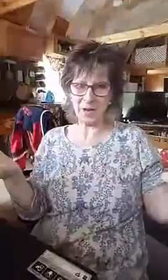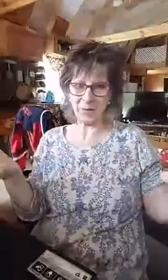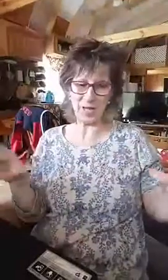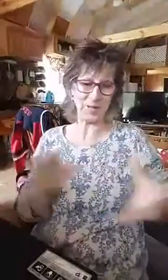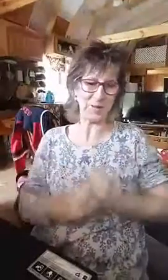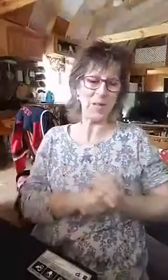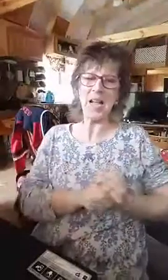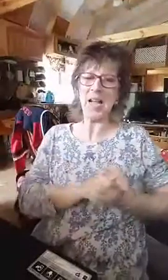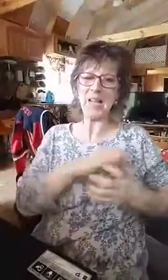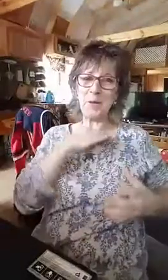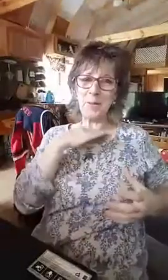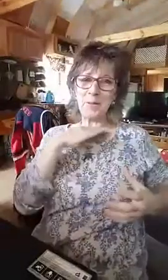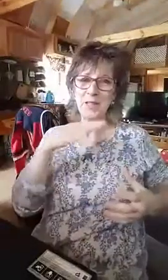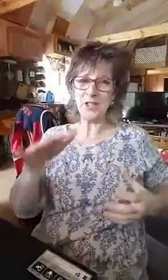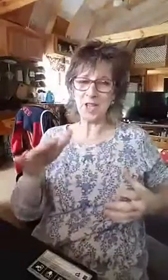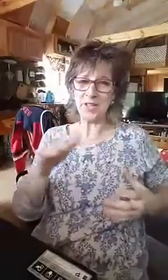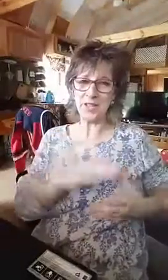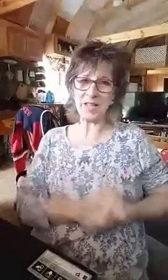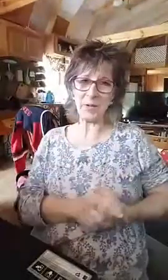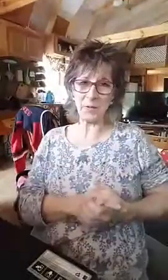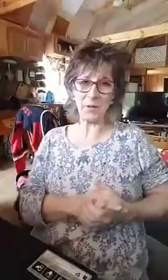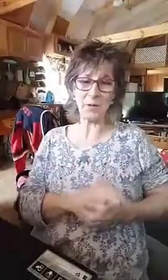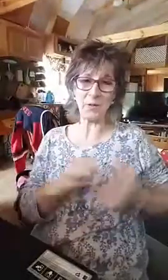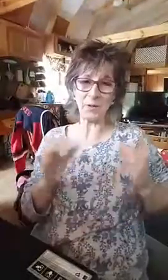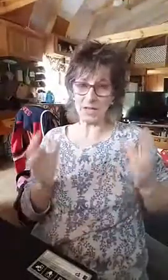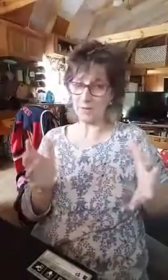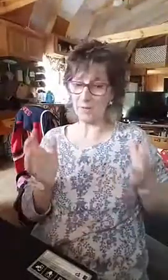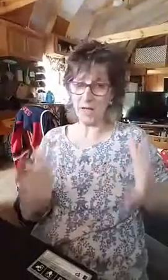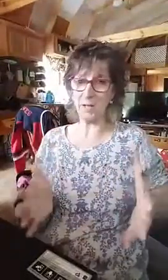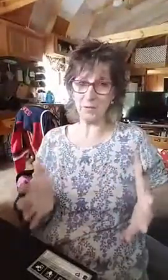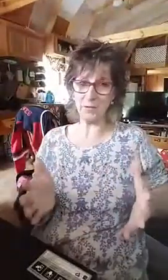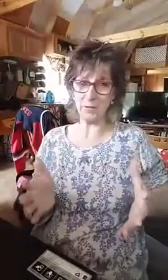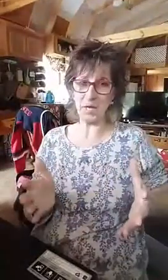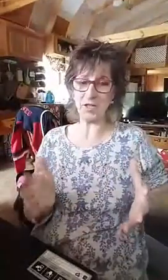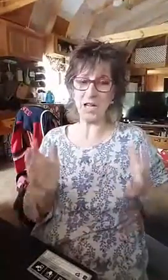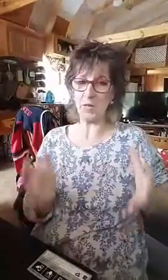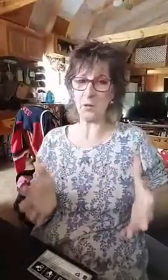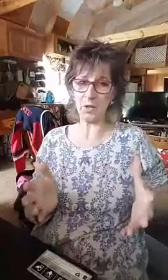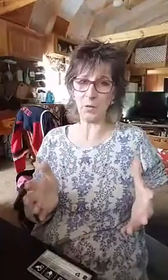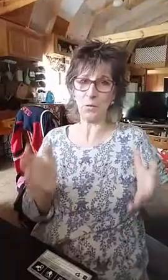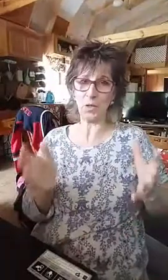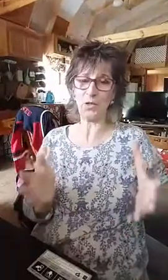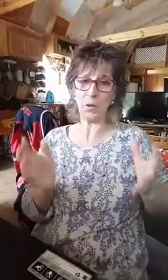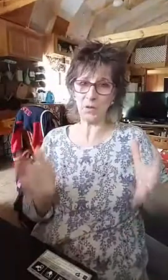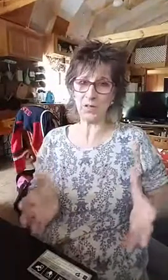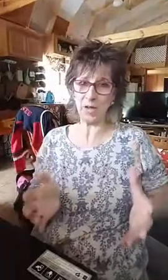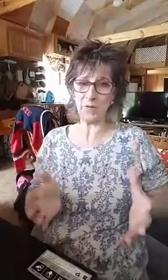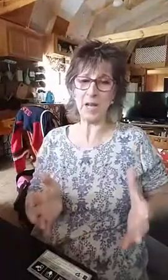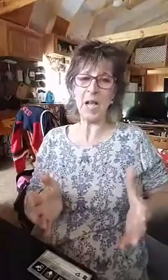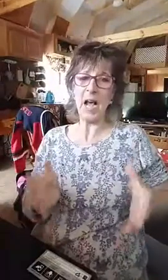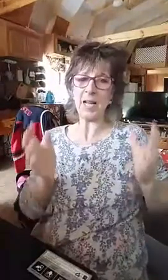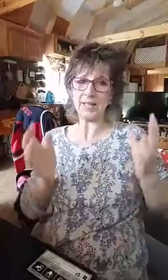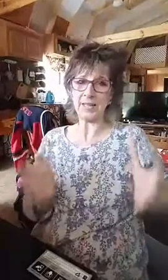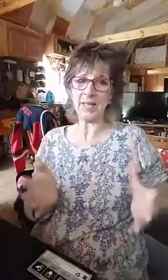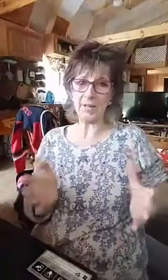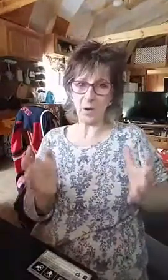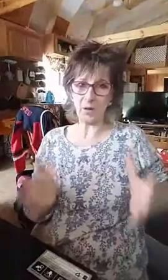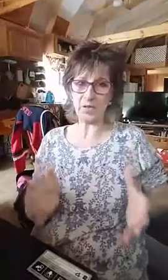advertisement. Anyway, share this. If you've got some valuable information on how to work the courts of heaven, how to send out the hosts of